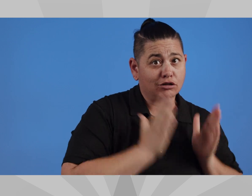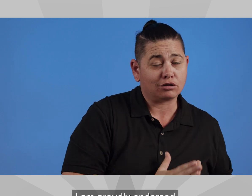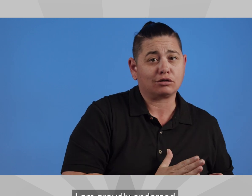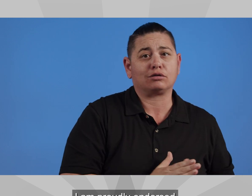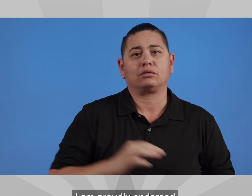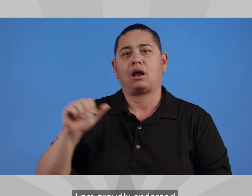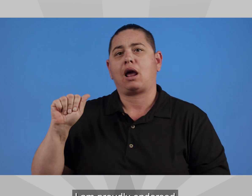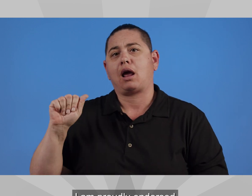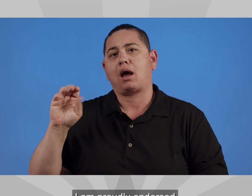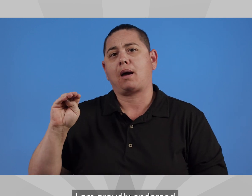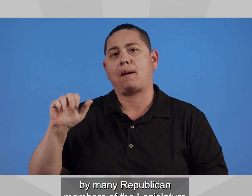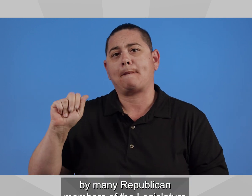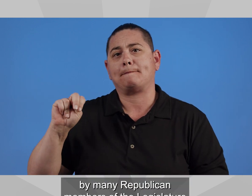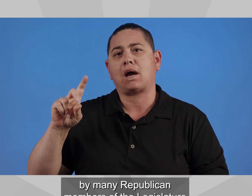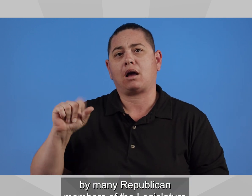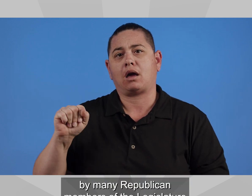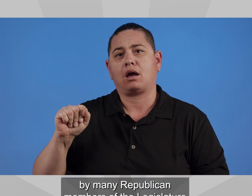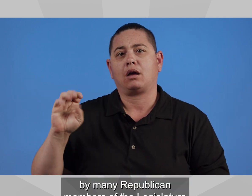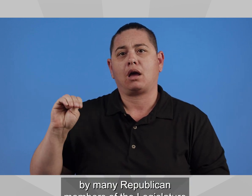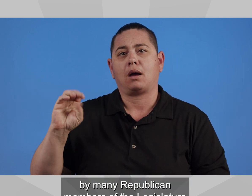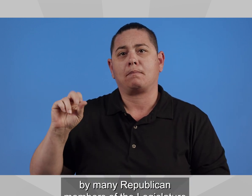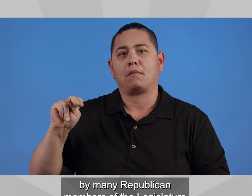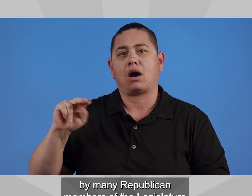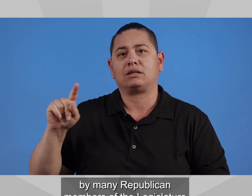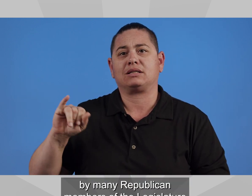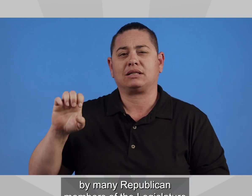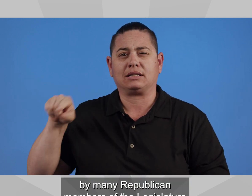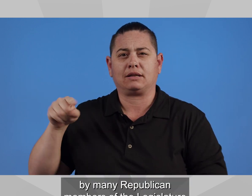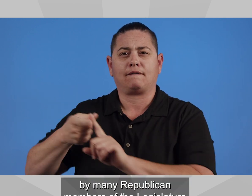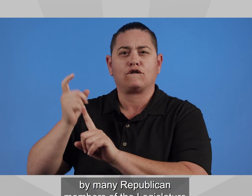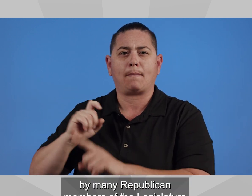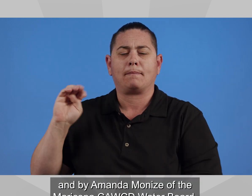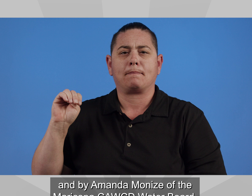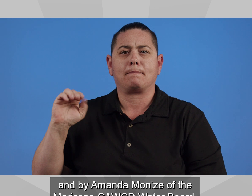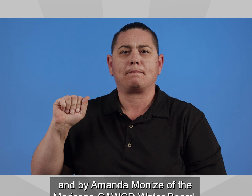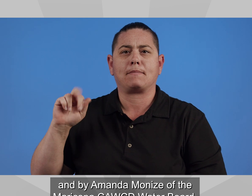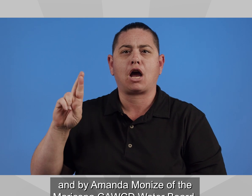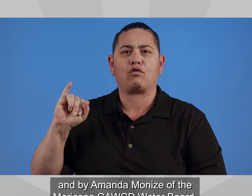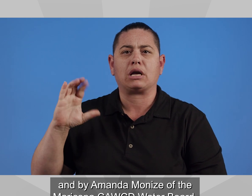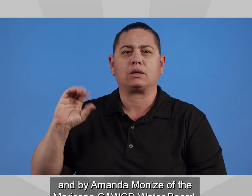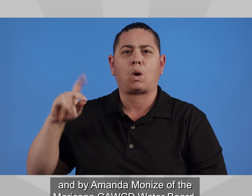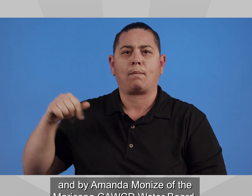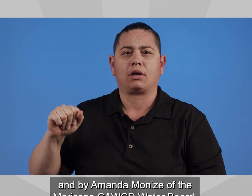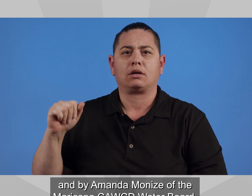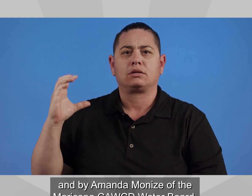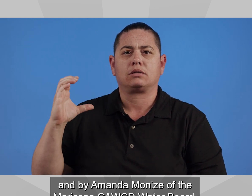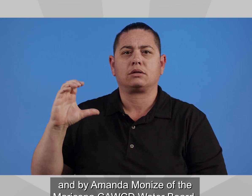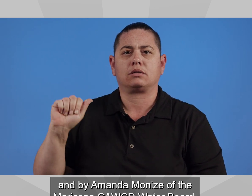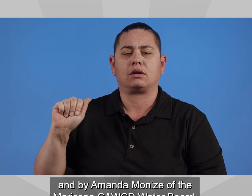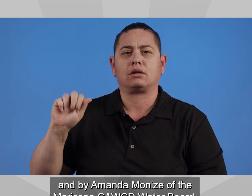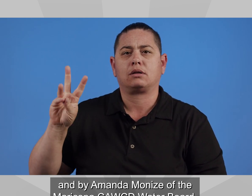I am proudly endorsed by many Republican members of the legislature and by Amanda Moniz of the